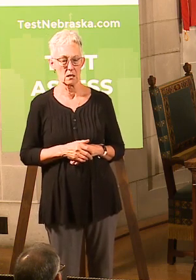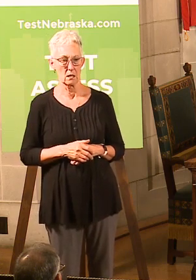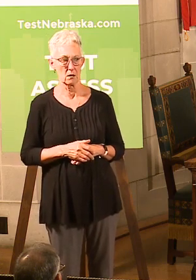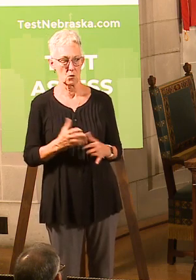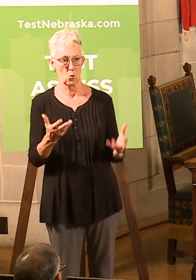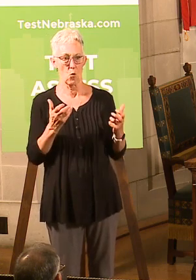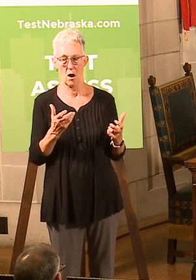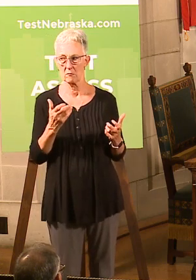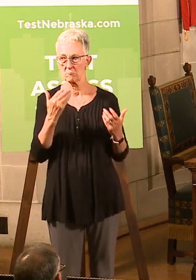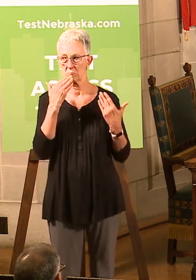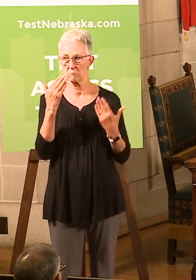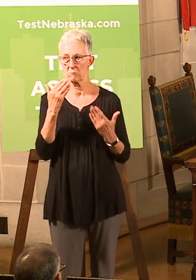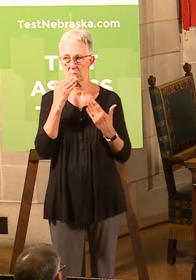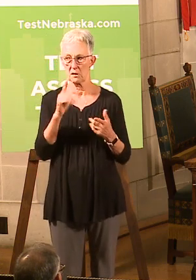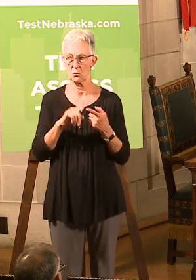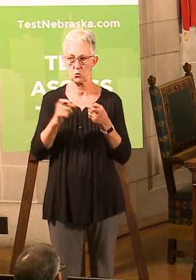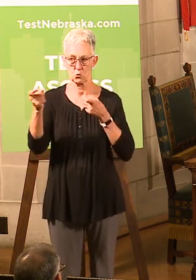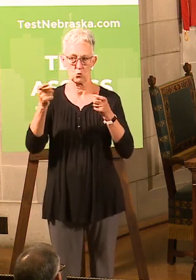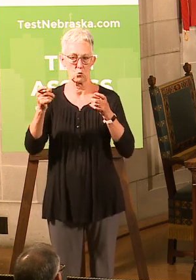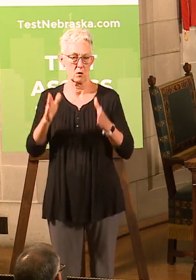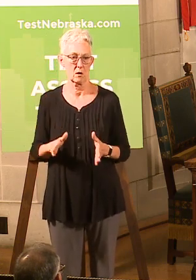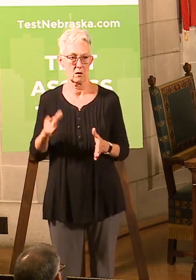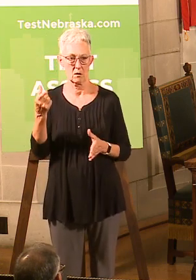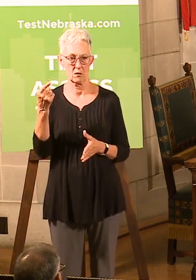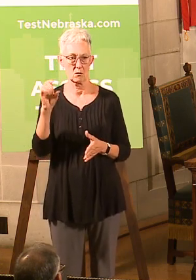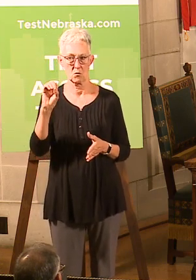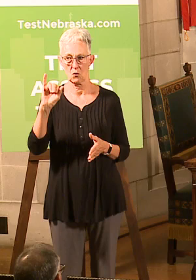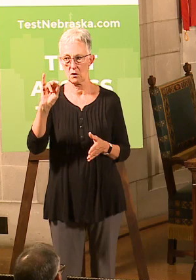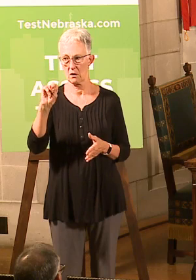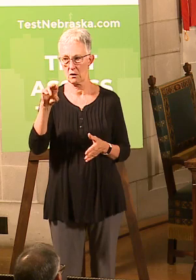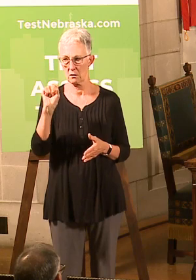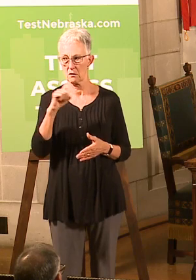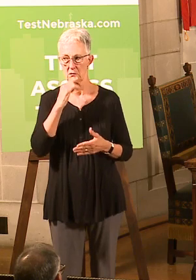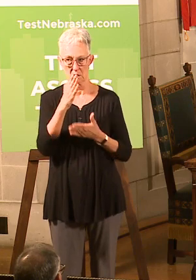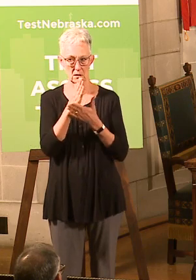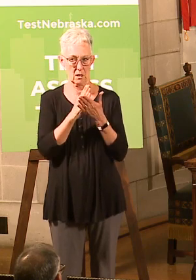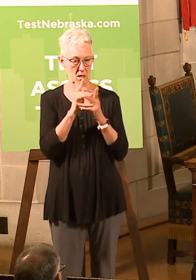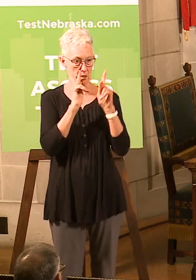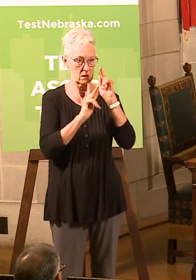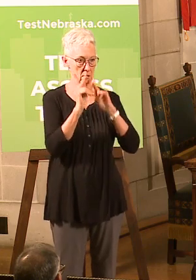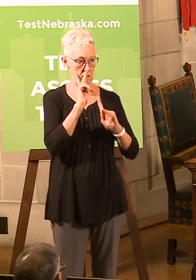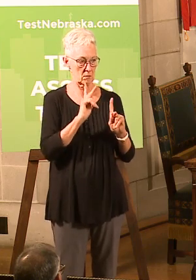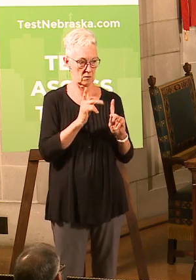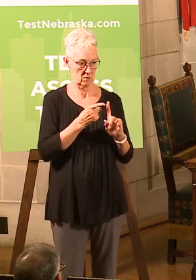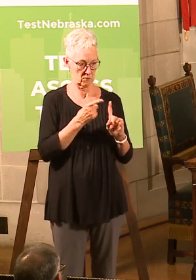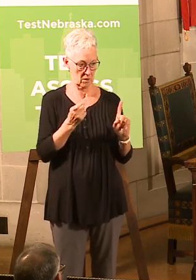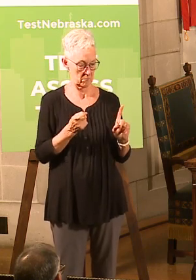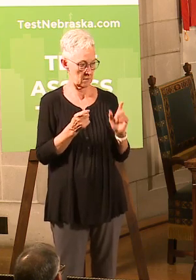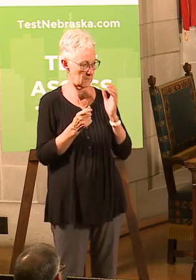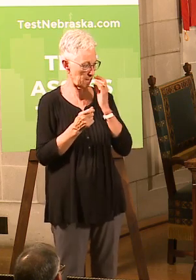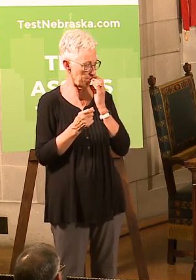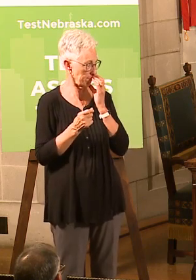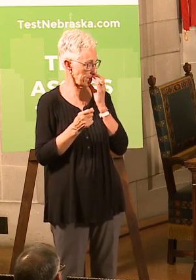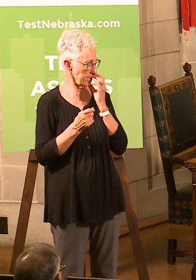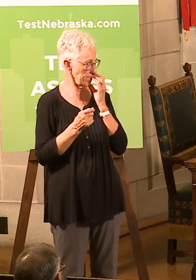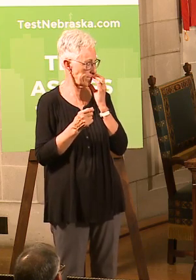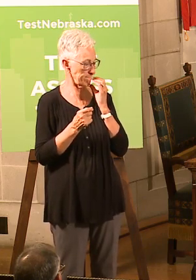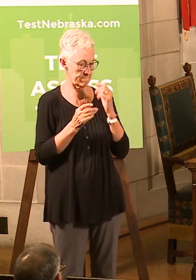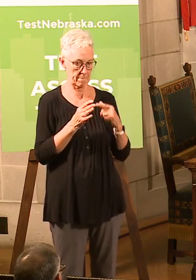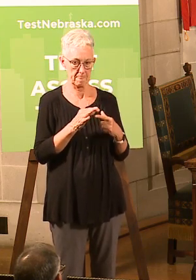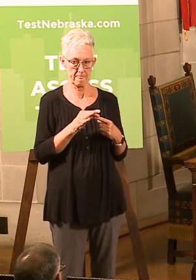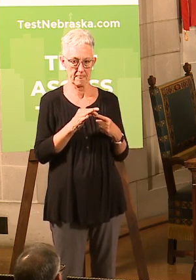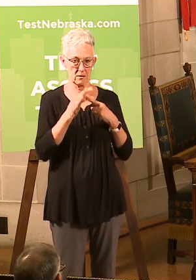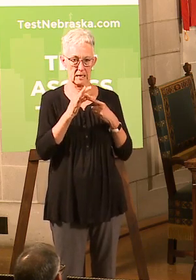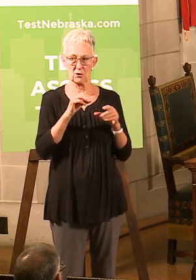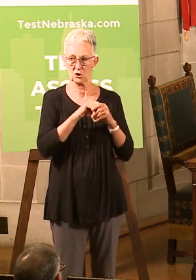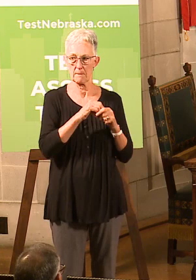give a shout-out to Director Goins. For some of those people from the, especially the bar and